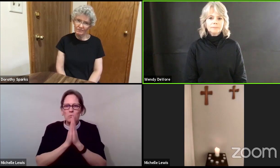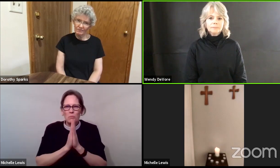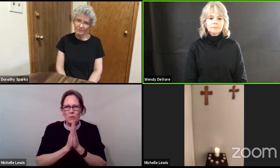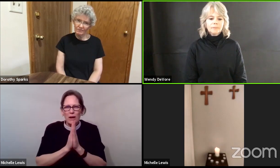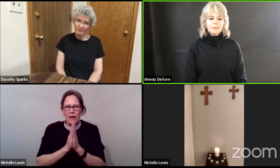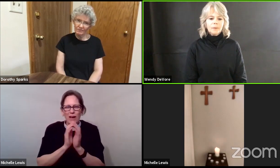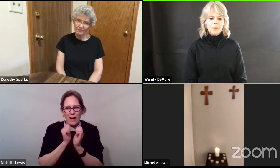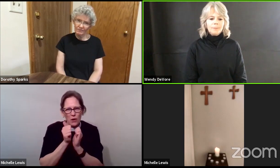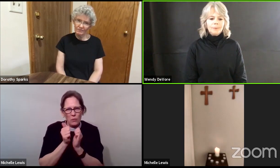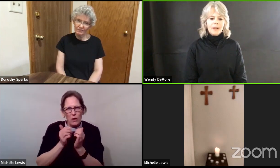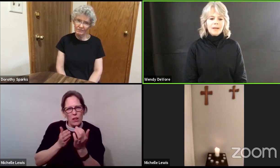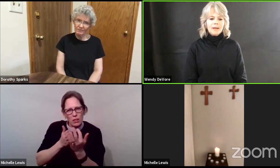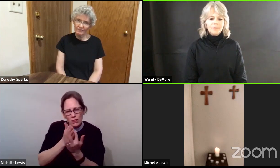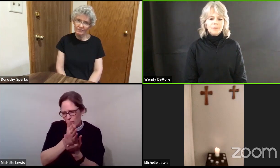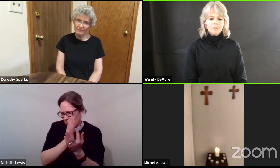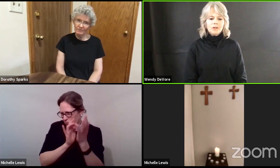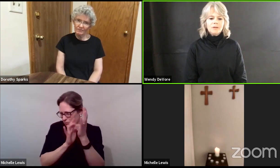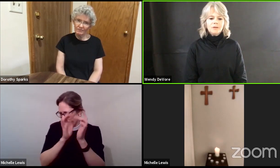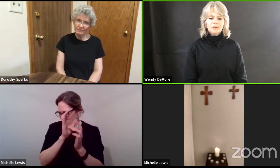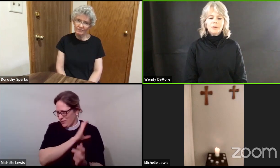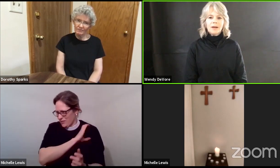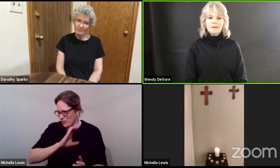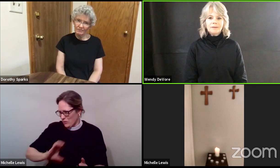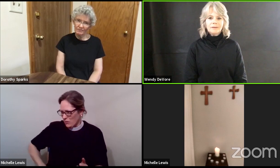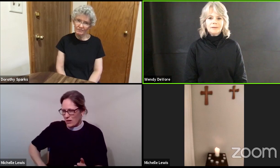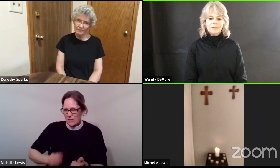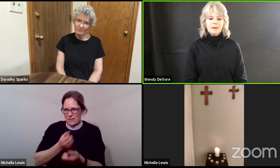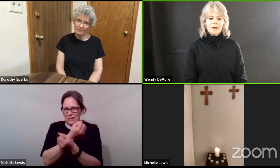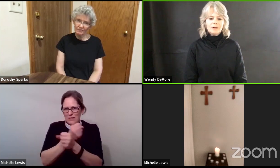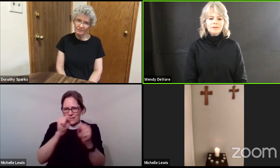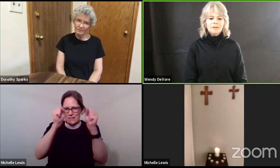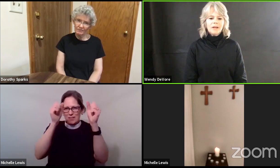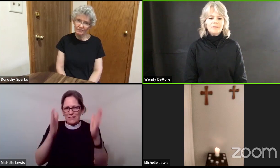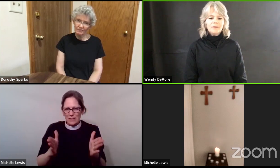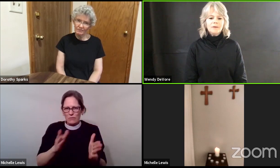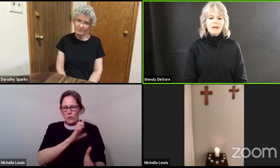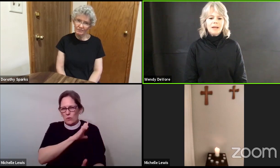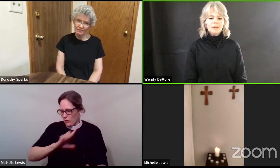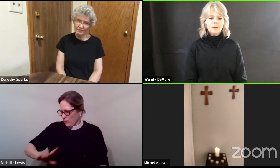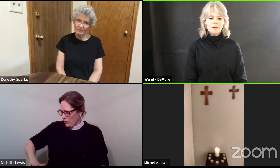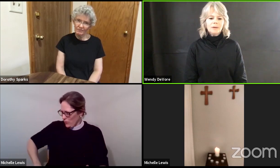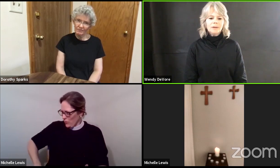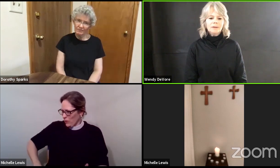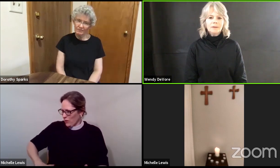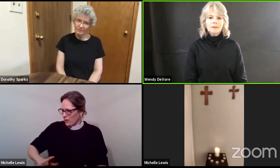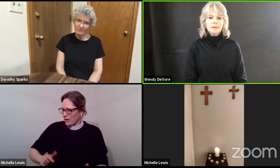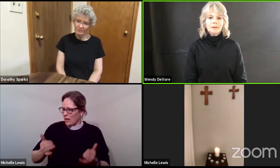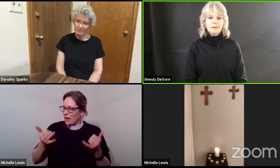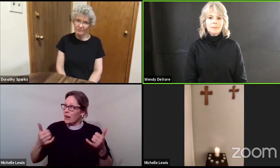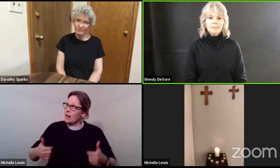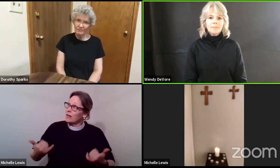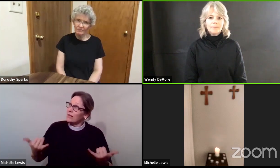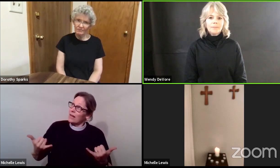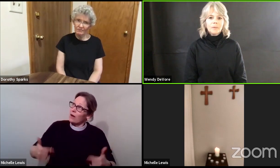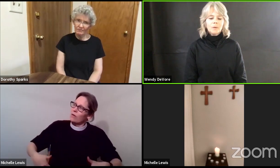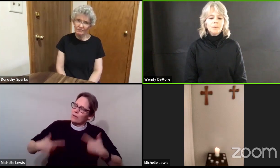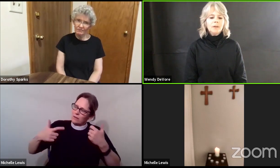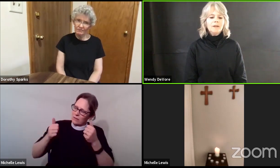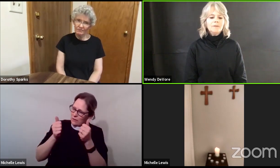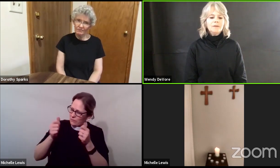We pray through Jesus Christ, our Savior and Lord, who lives